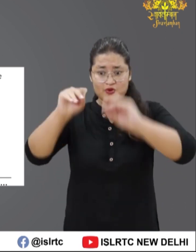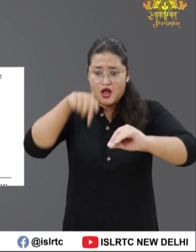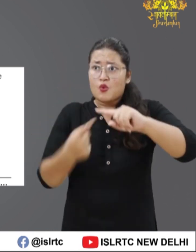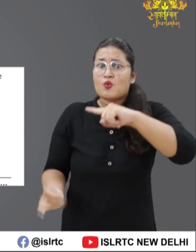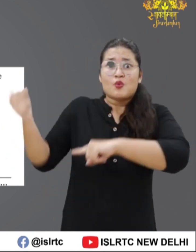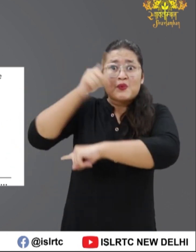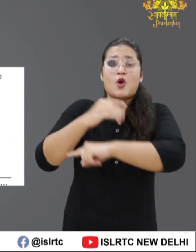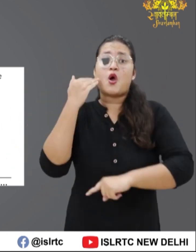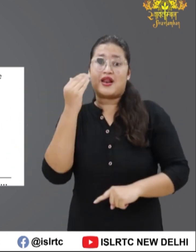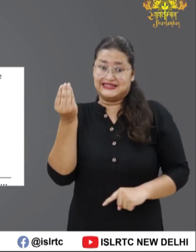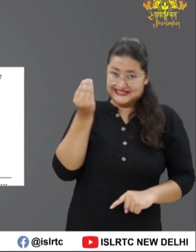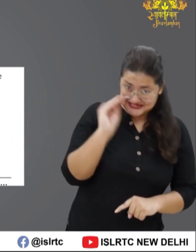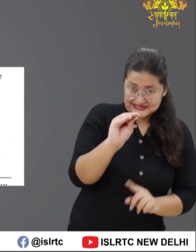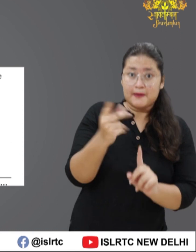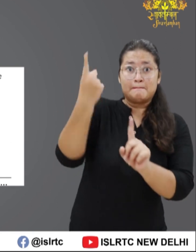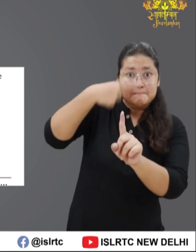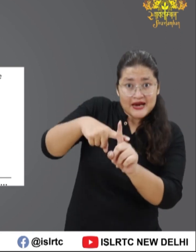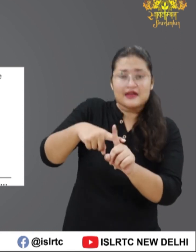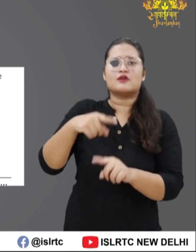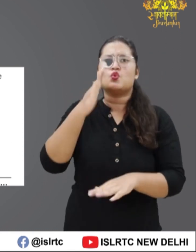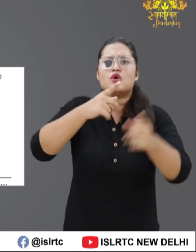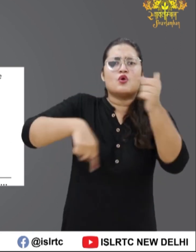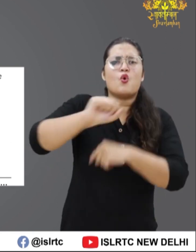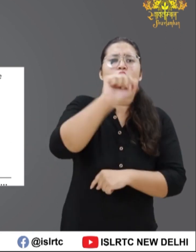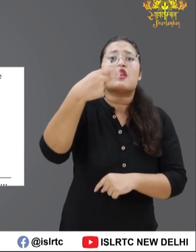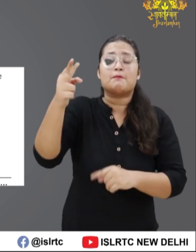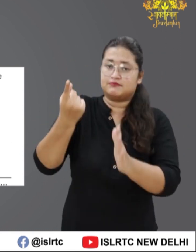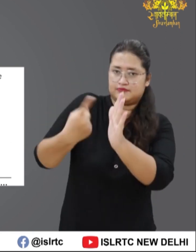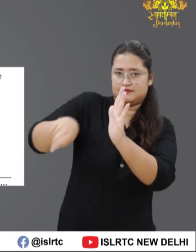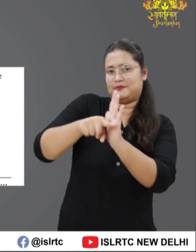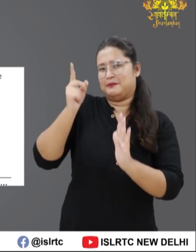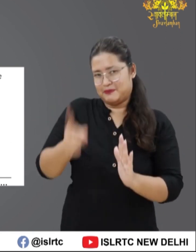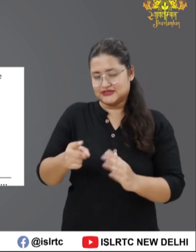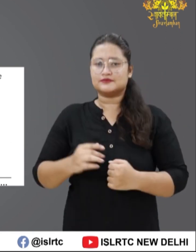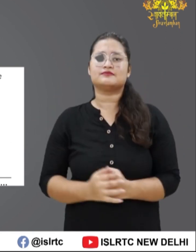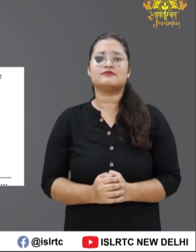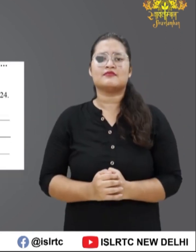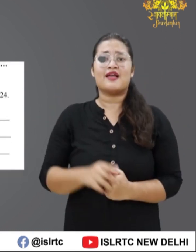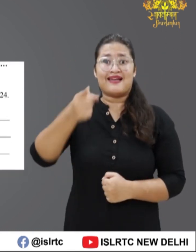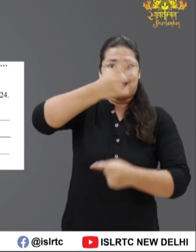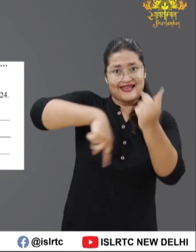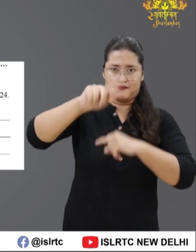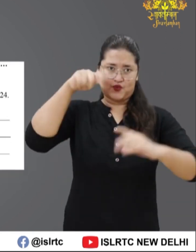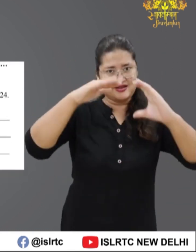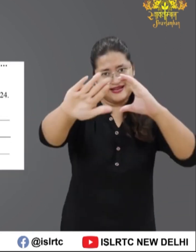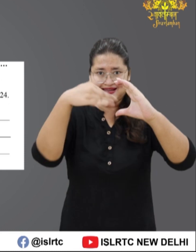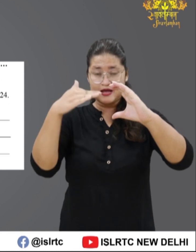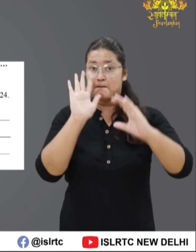and sign the form on the day of submission. After filling out the form, submit it to your institute